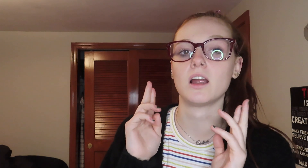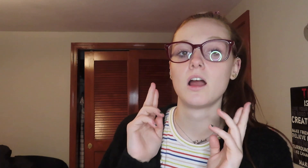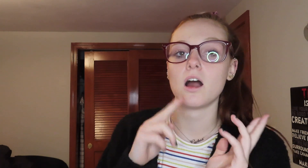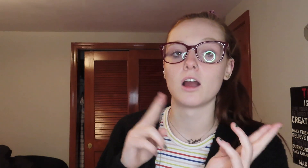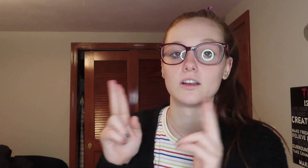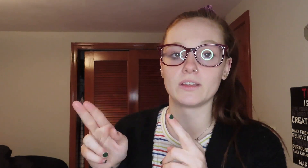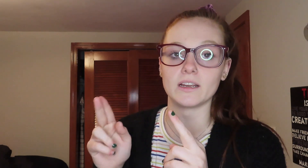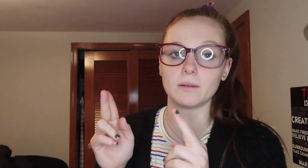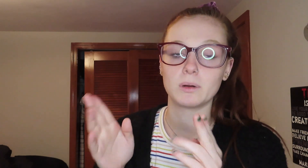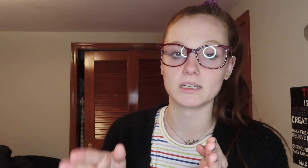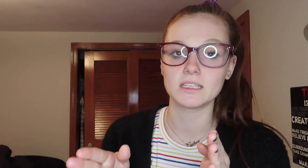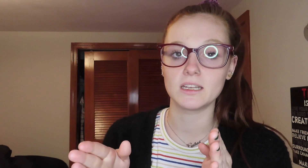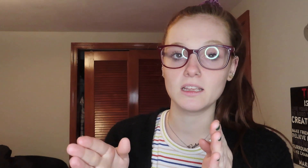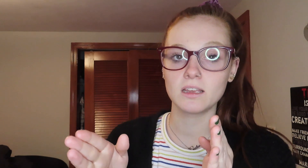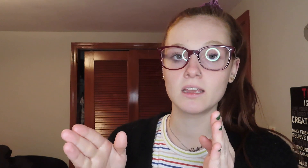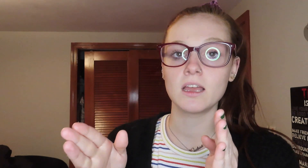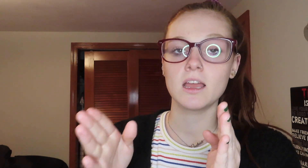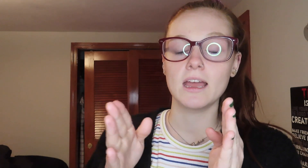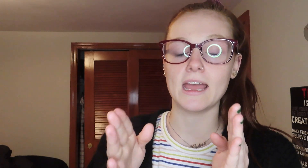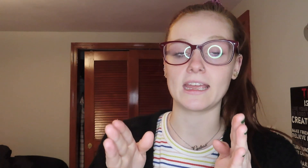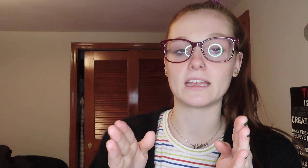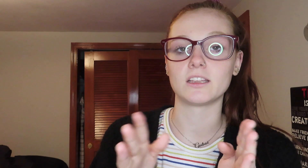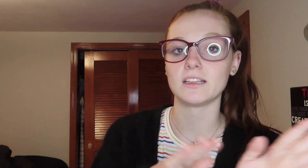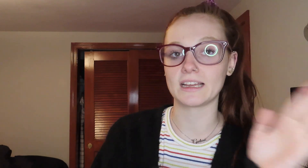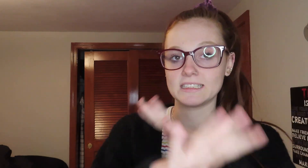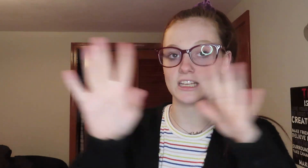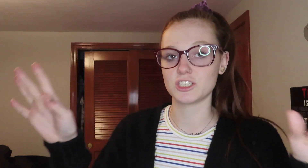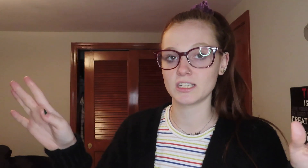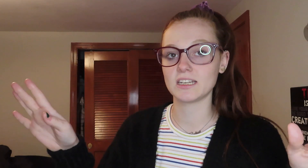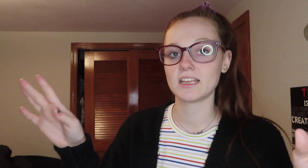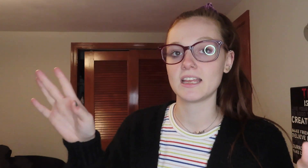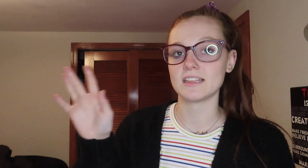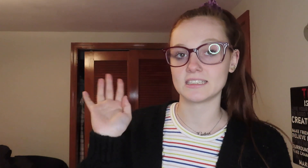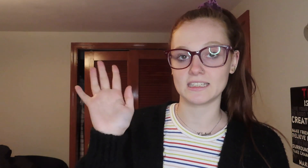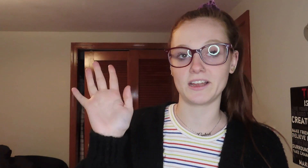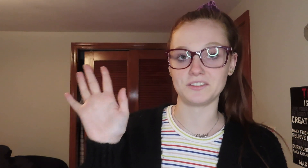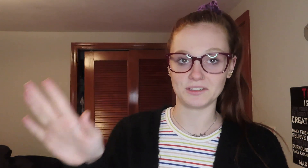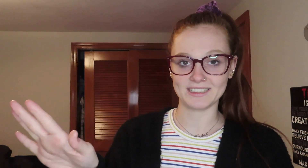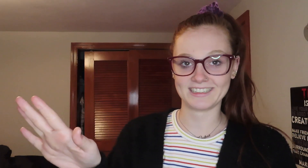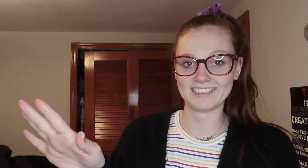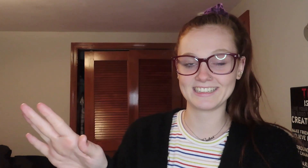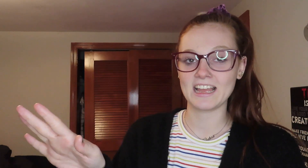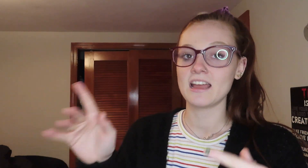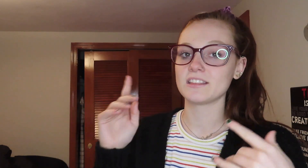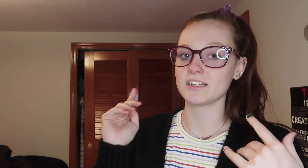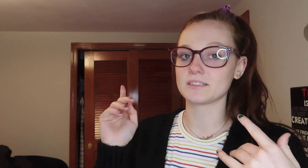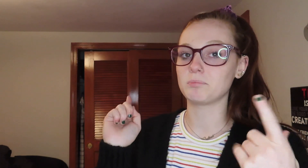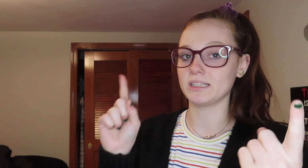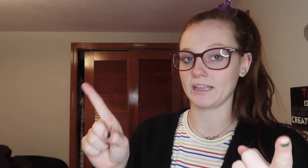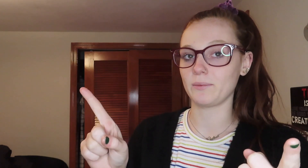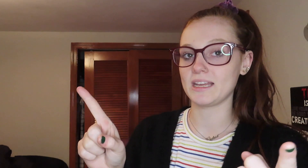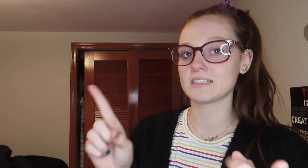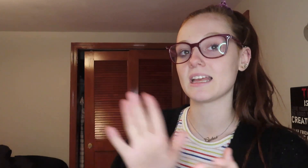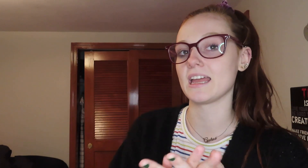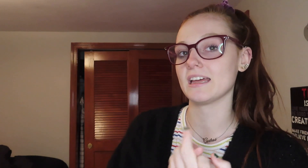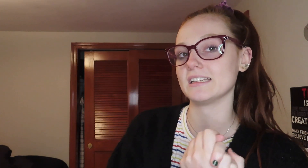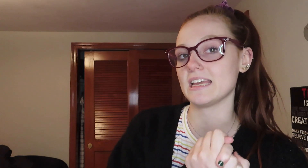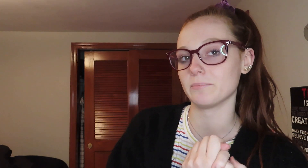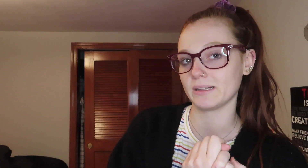hard of hearing person and get their like attention this is how you do it there's polite ways and in